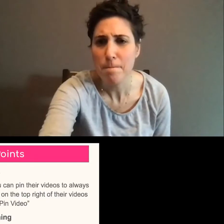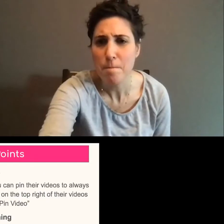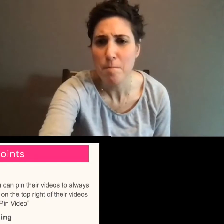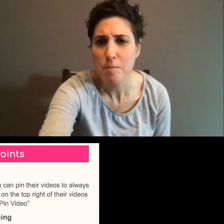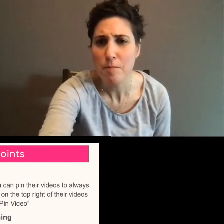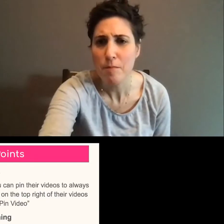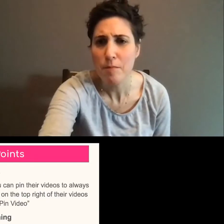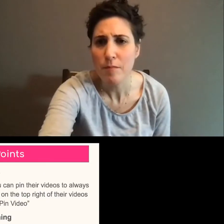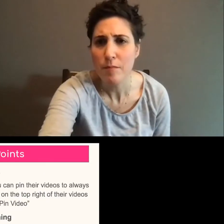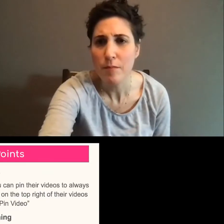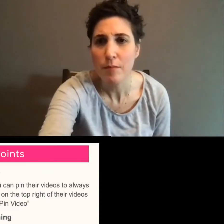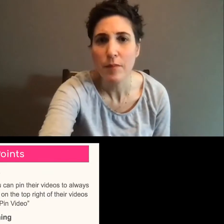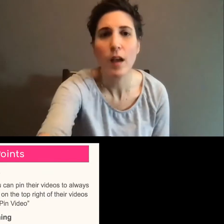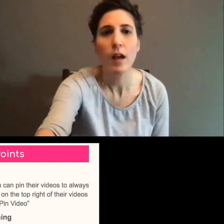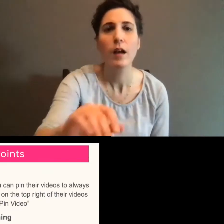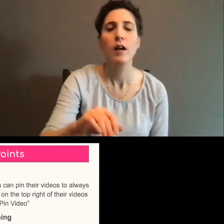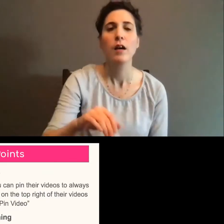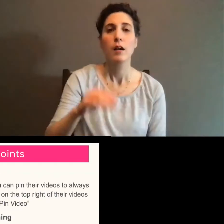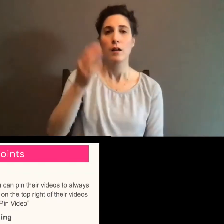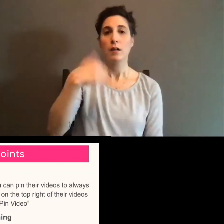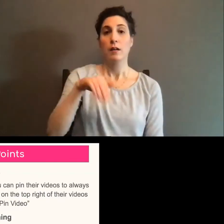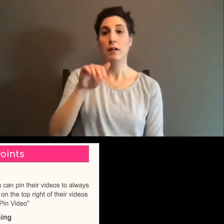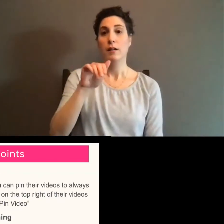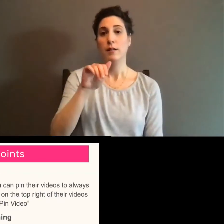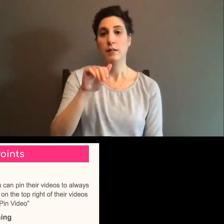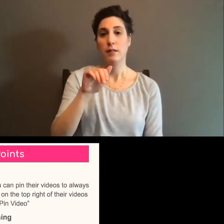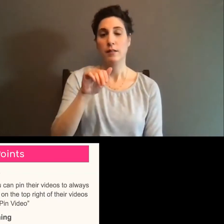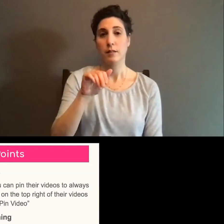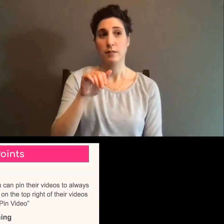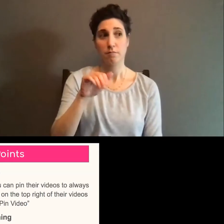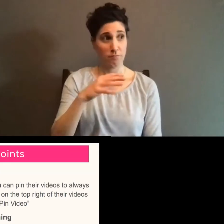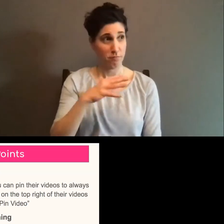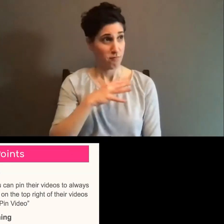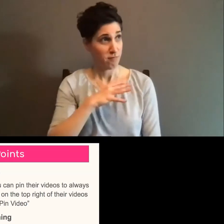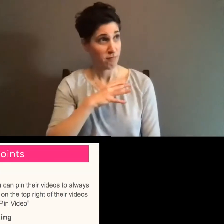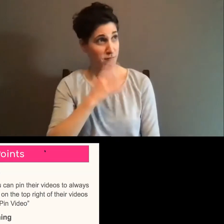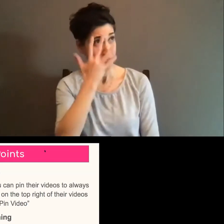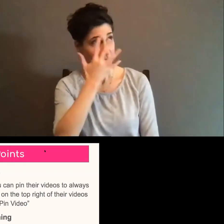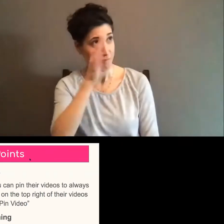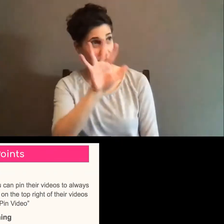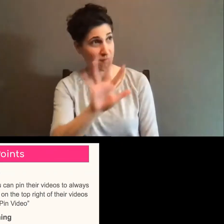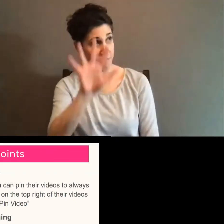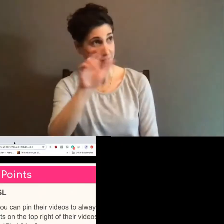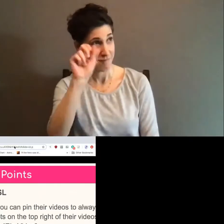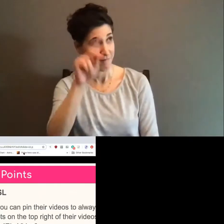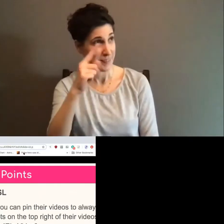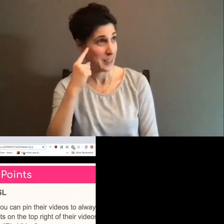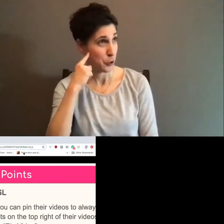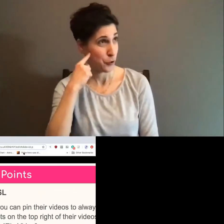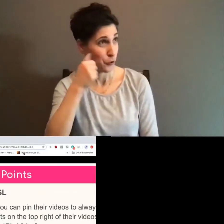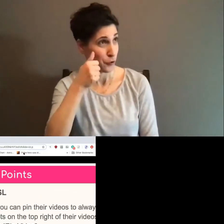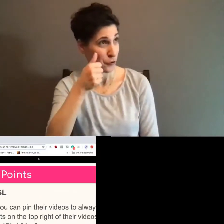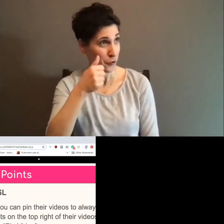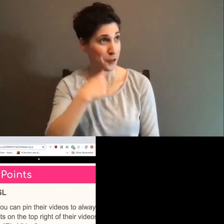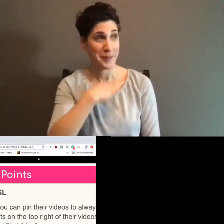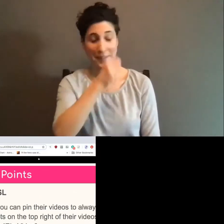ASL interpreters. Oh, did it not go? Can you hear me? Okay.